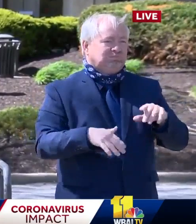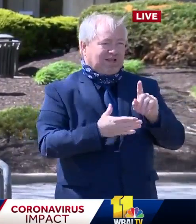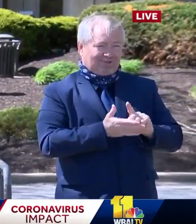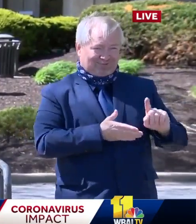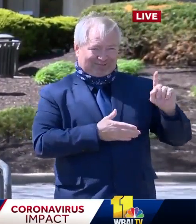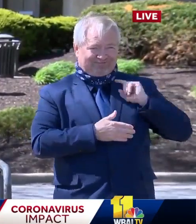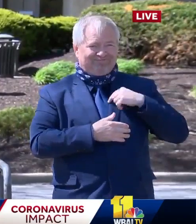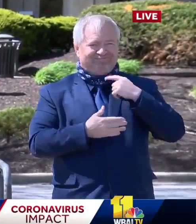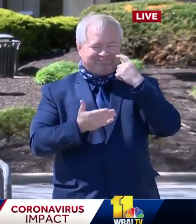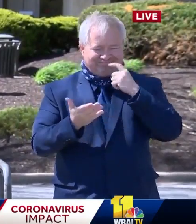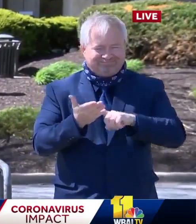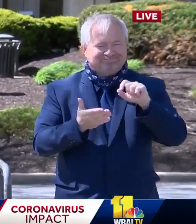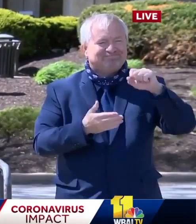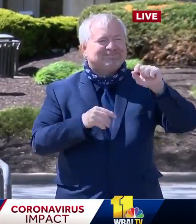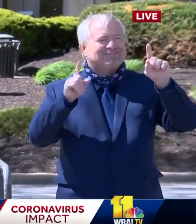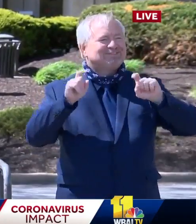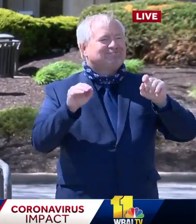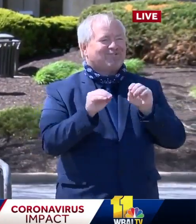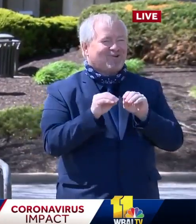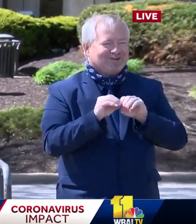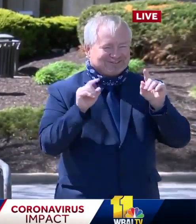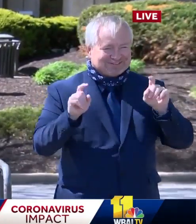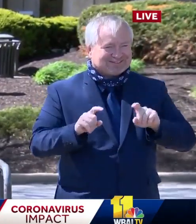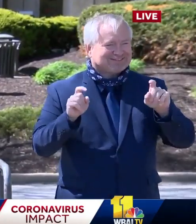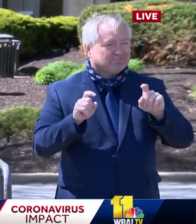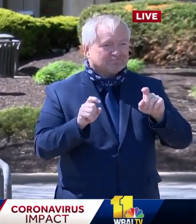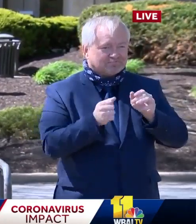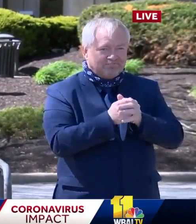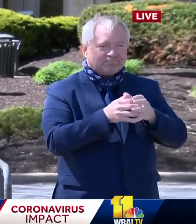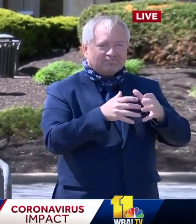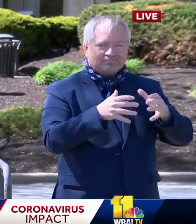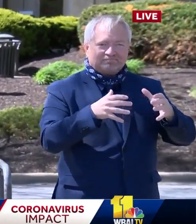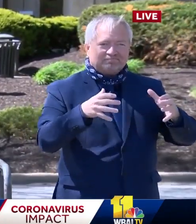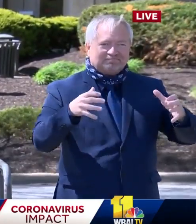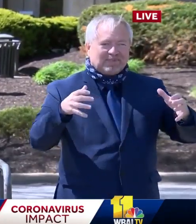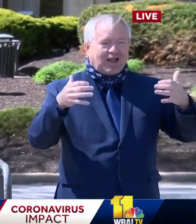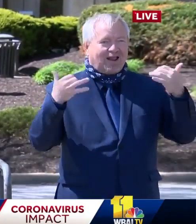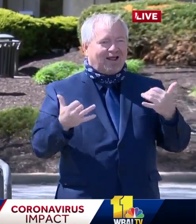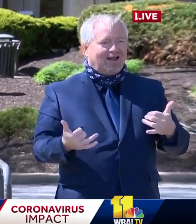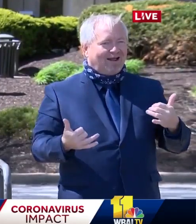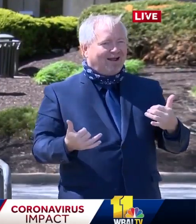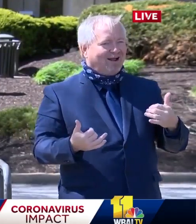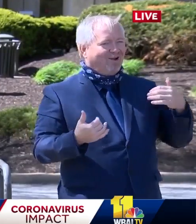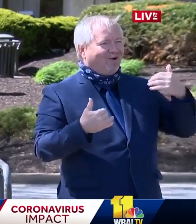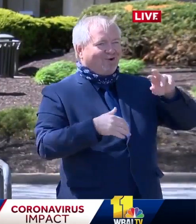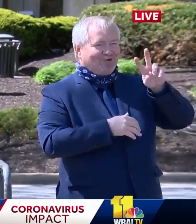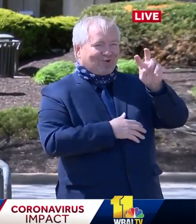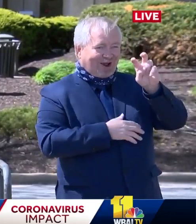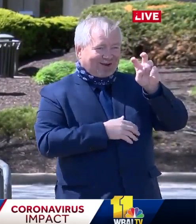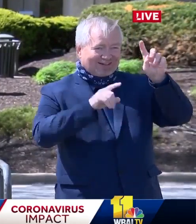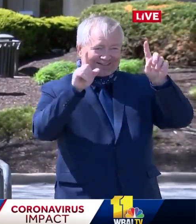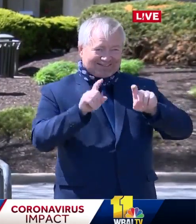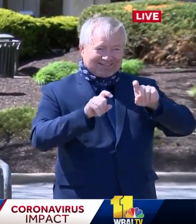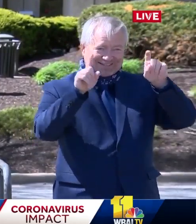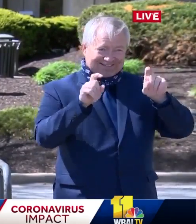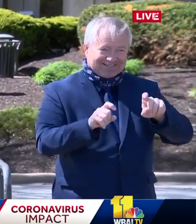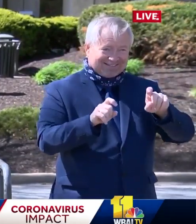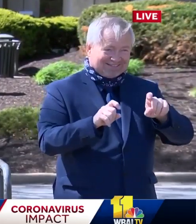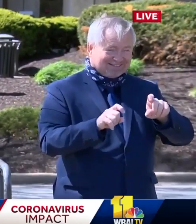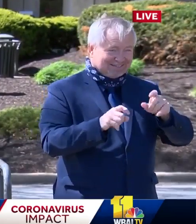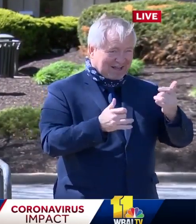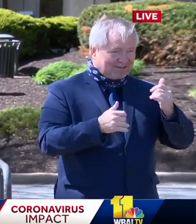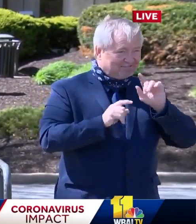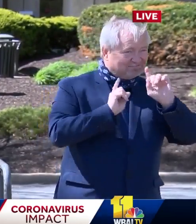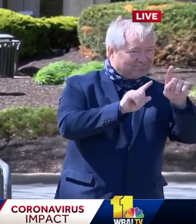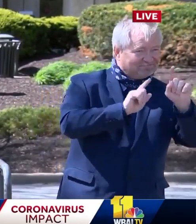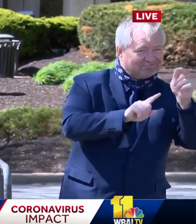capacity of that particular testing site, uh, to be able to, to administer at least 200 tests per time. We were there, we're there three times a